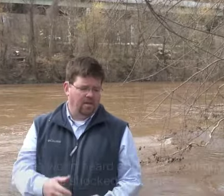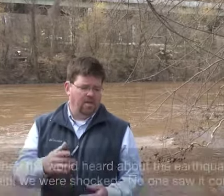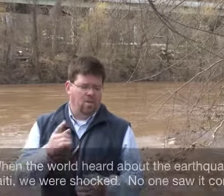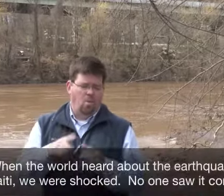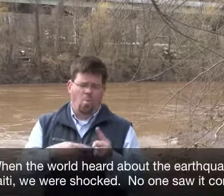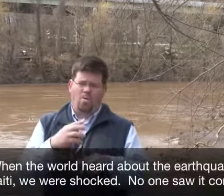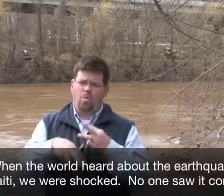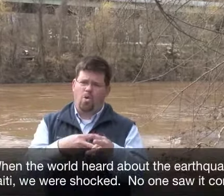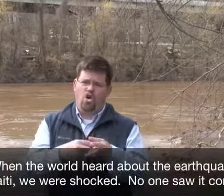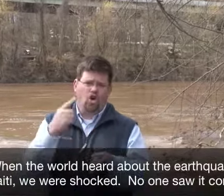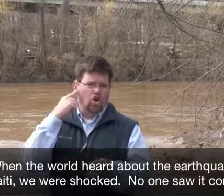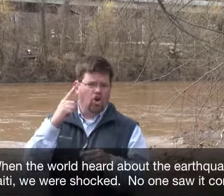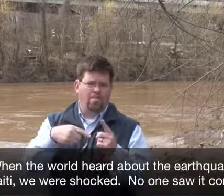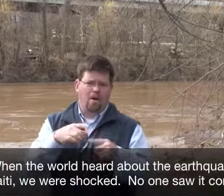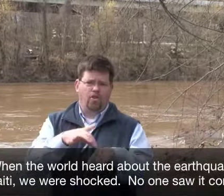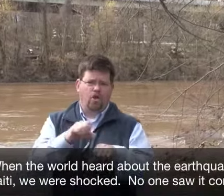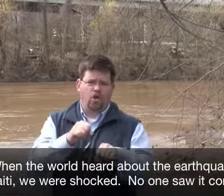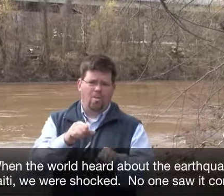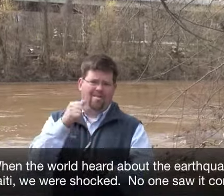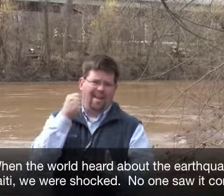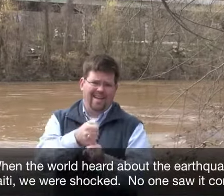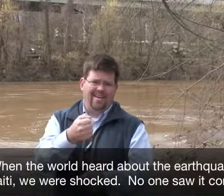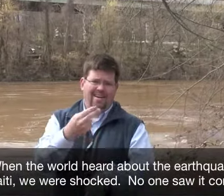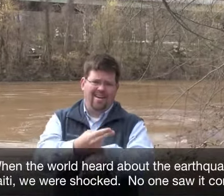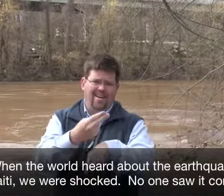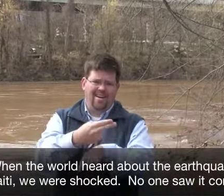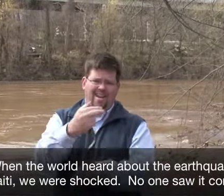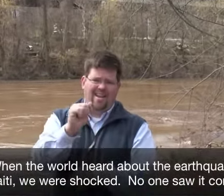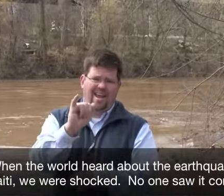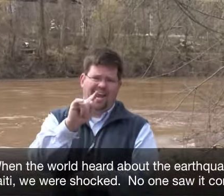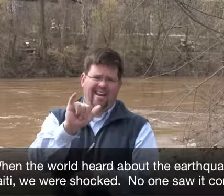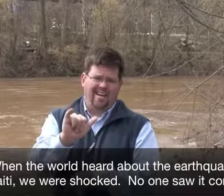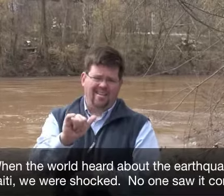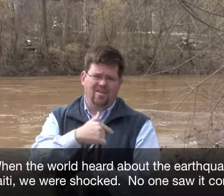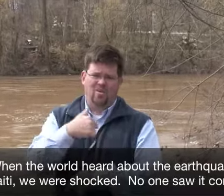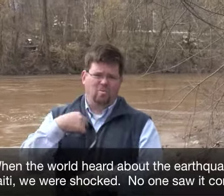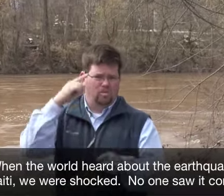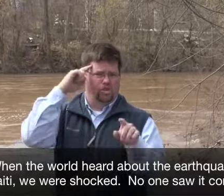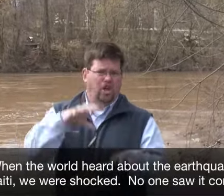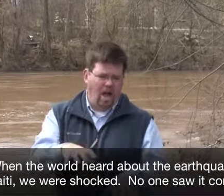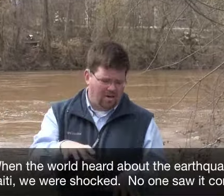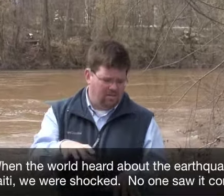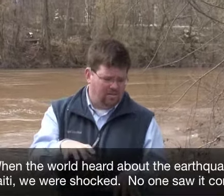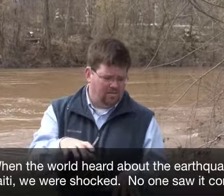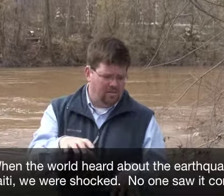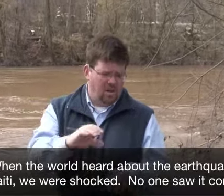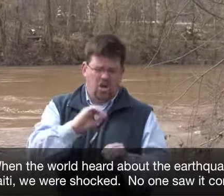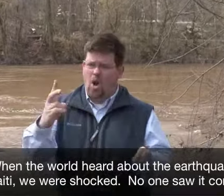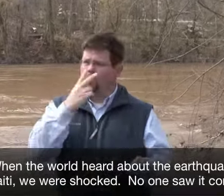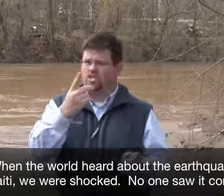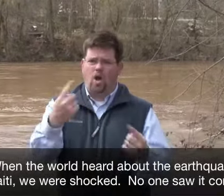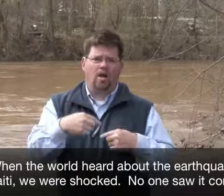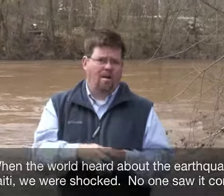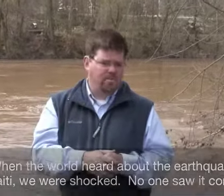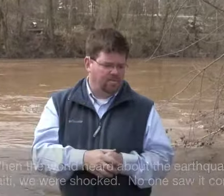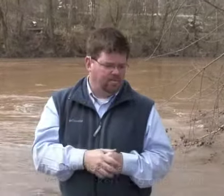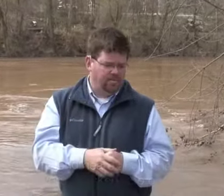When the world heard about the earthquake that hit Haiti, we were shocked. No one saw it coming,